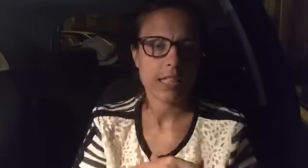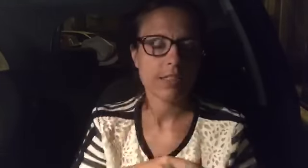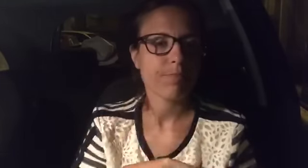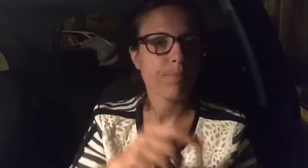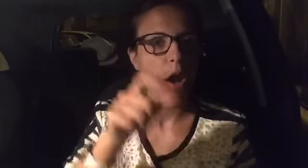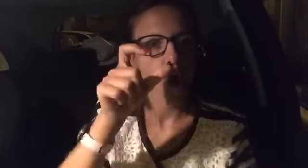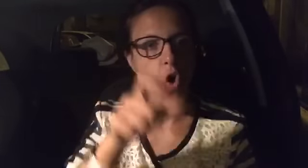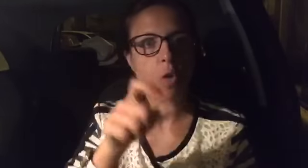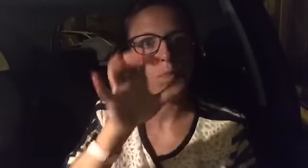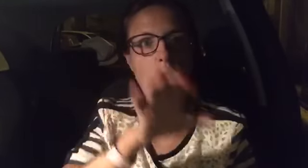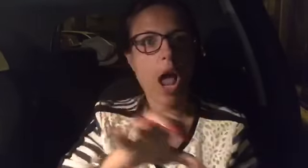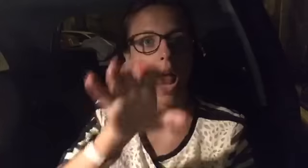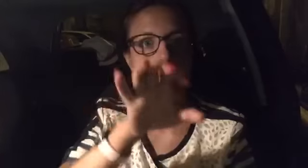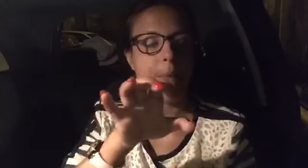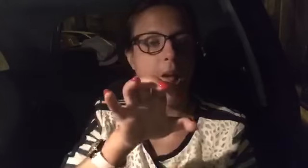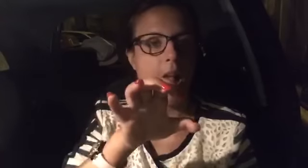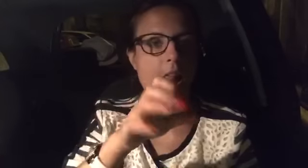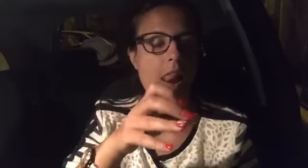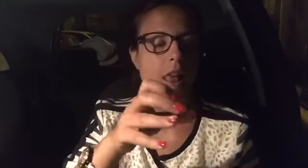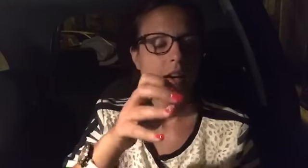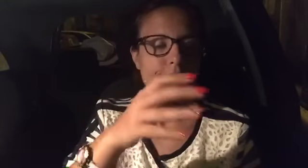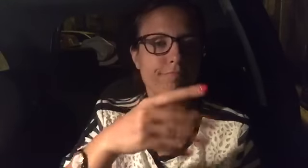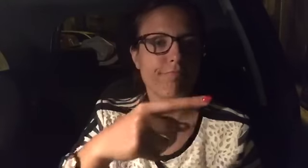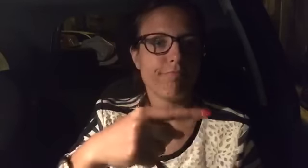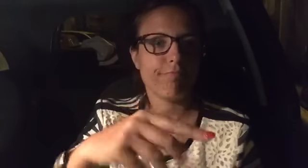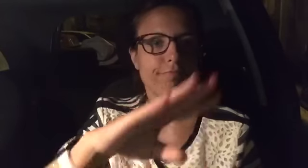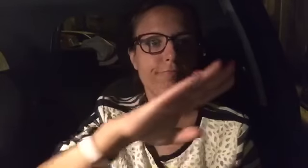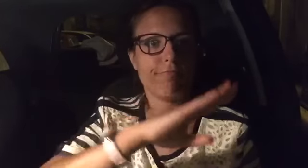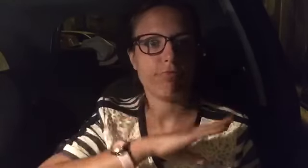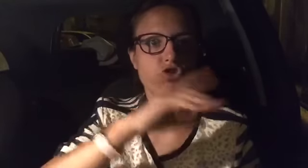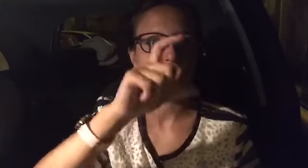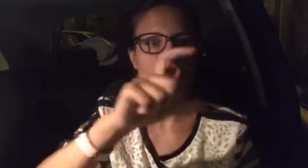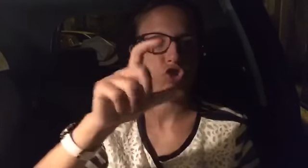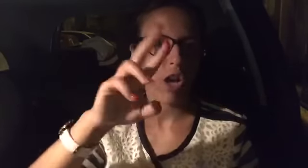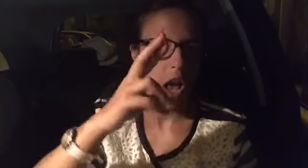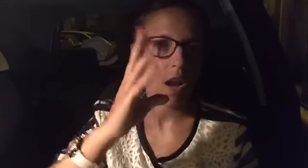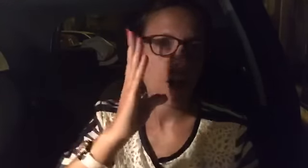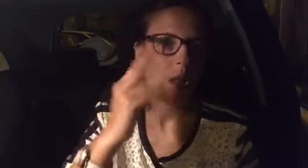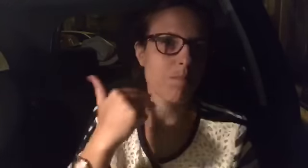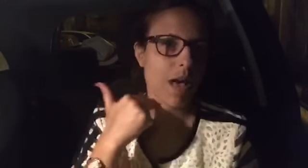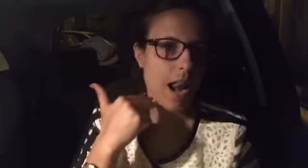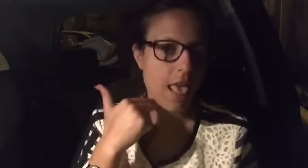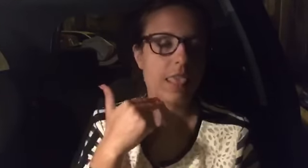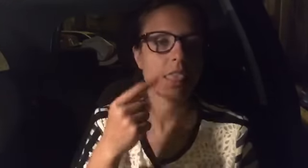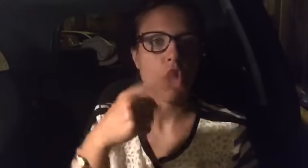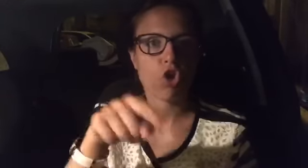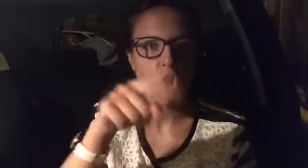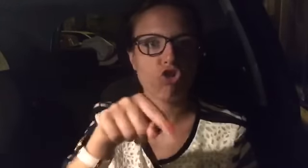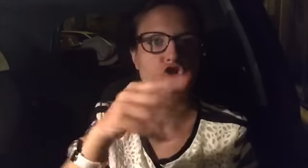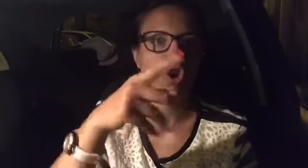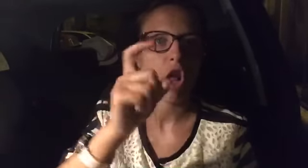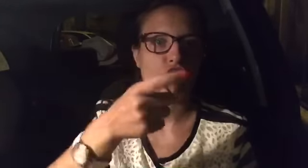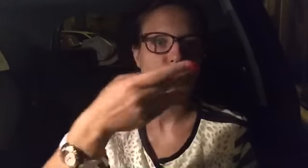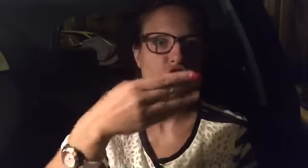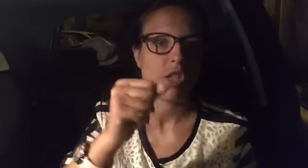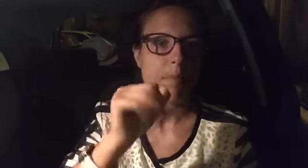started. I was about to cut off the I